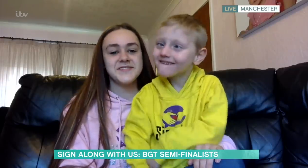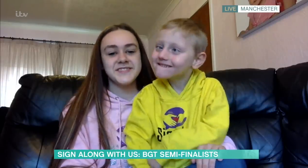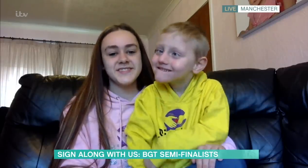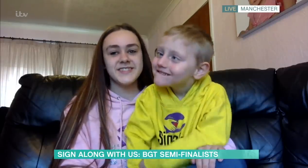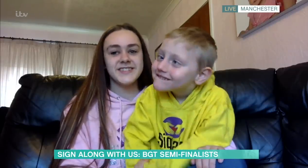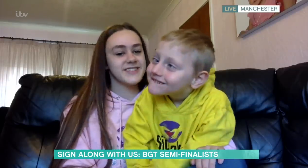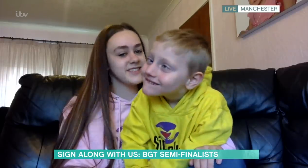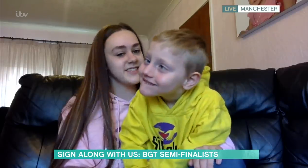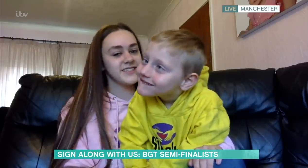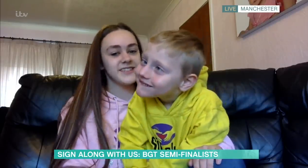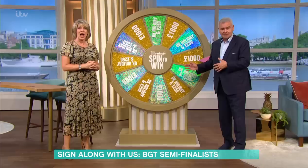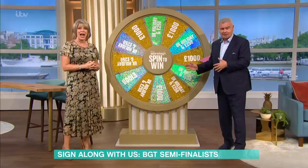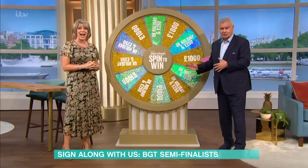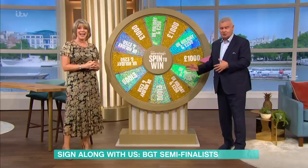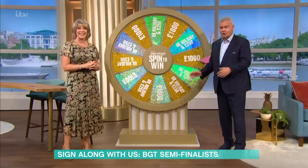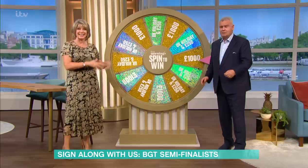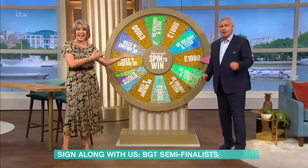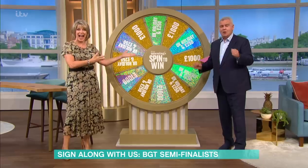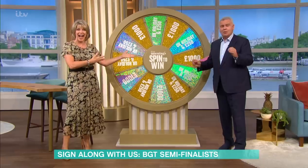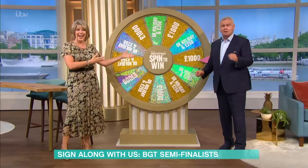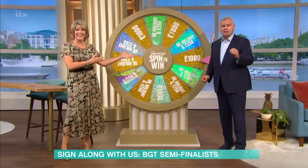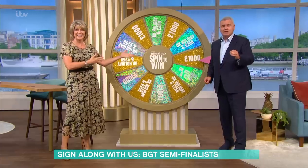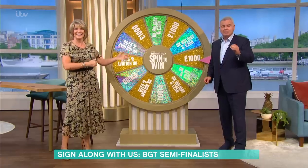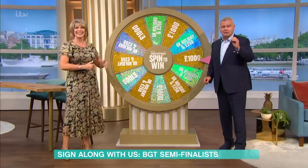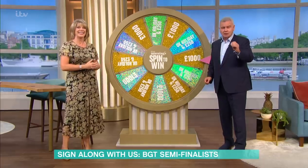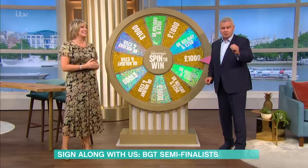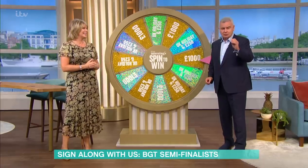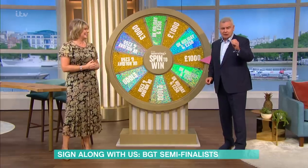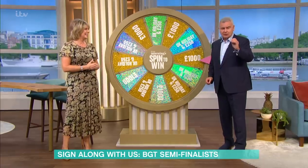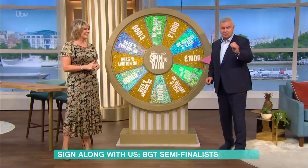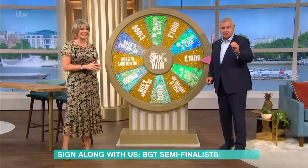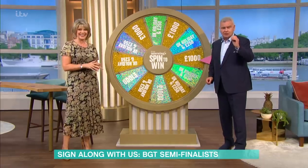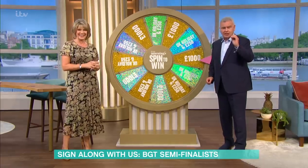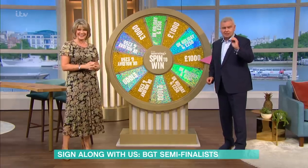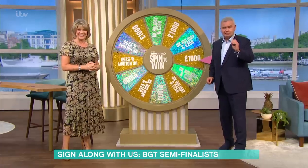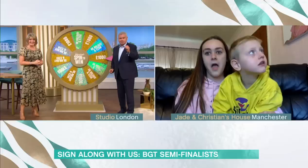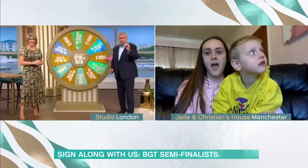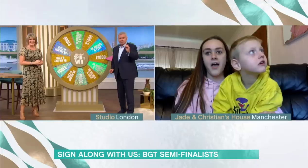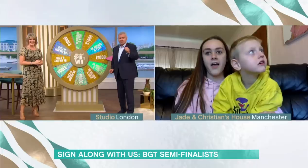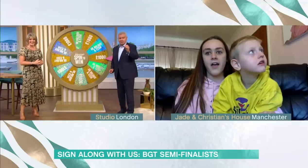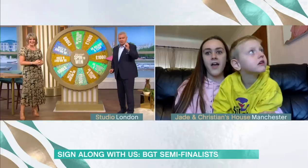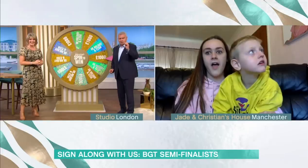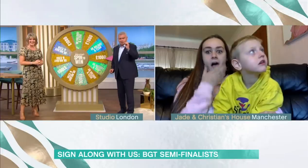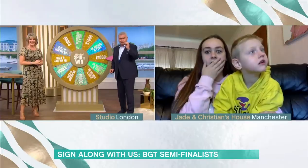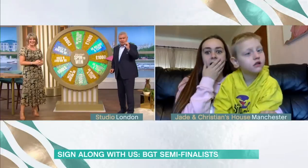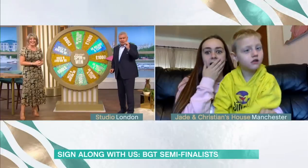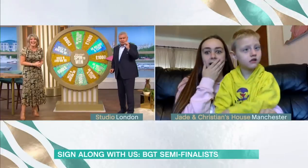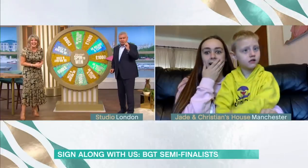to happen, but it is. Here it is, right back to the studio. We are going to give you, Jane and Christian, a spin off the wheel so if Christian